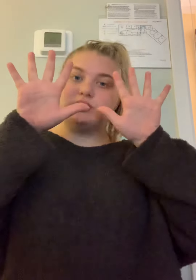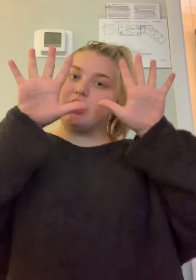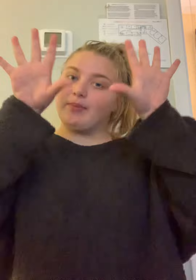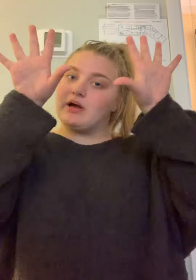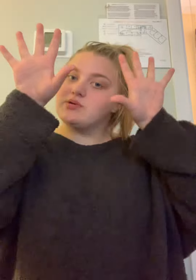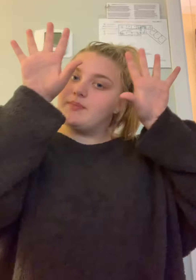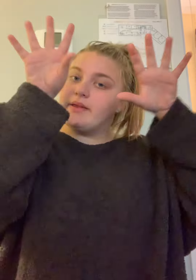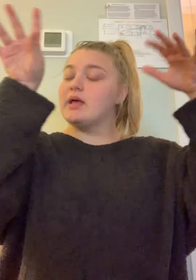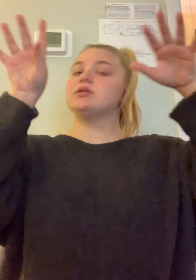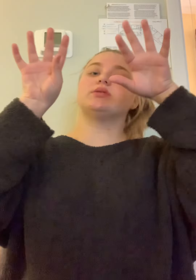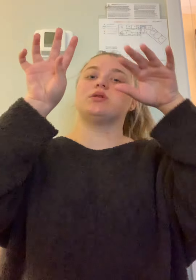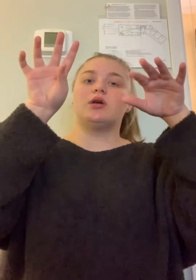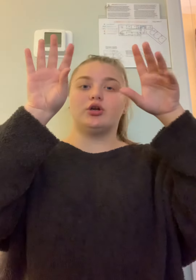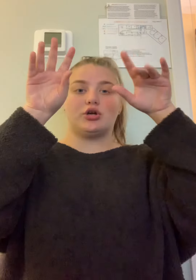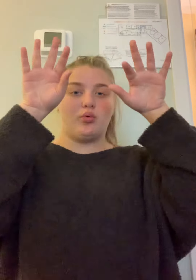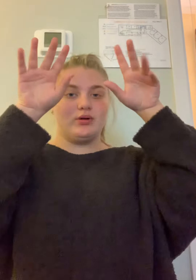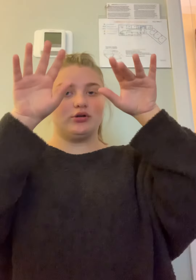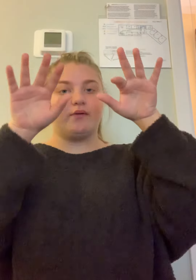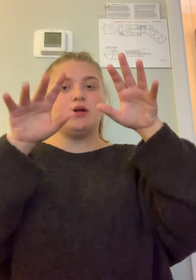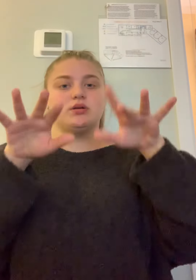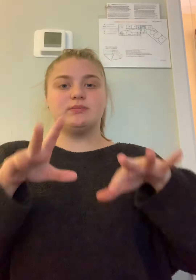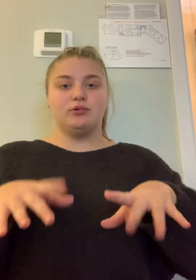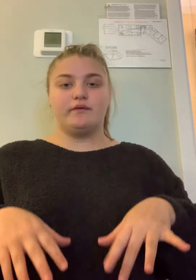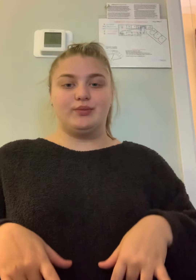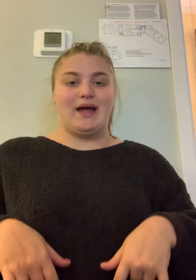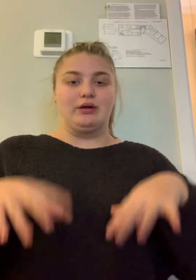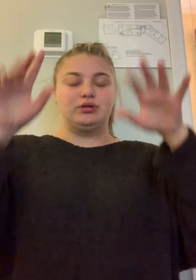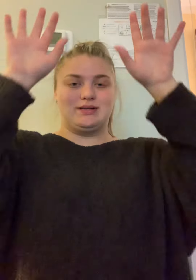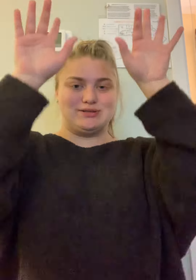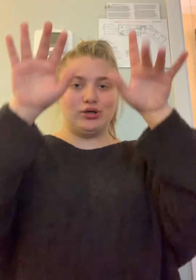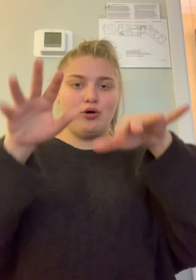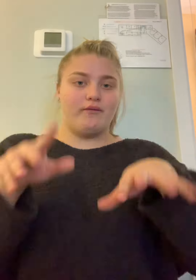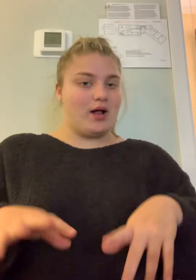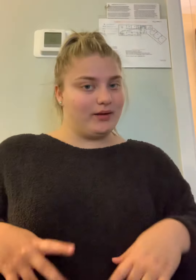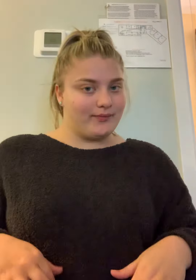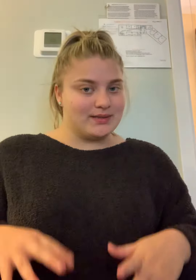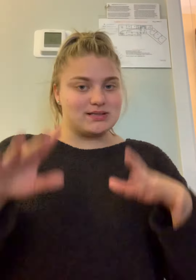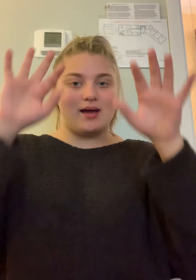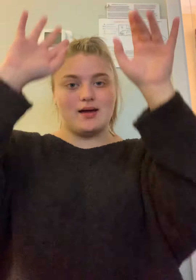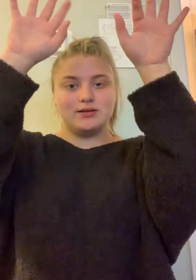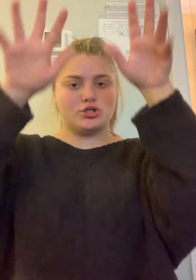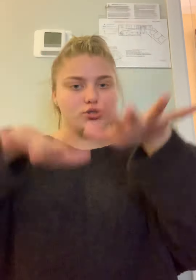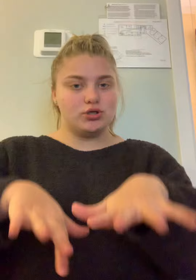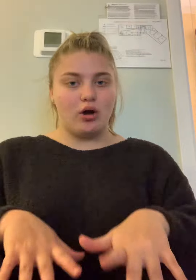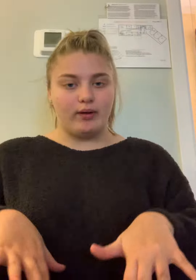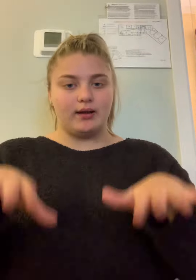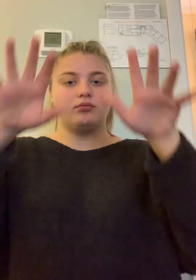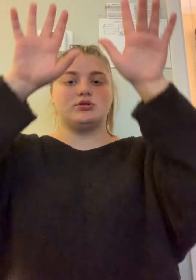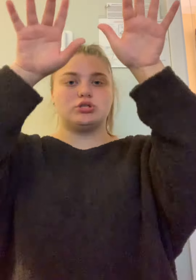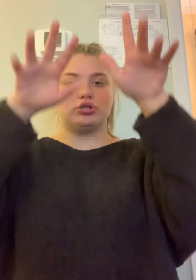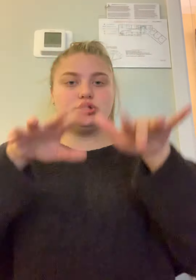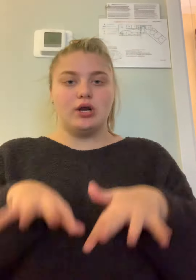take your palms up like this you're going to wiggle your fingers and move them down. It's like snow falling from the sky. It's snowing. Snow.